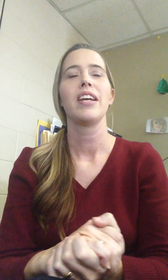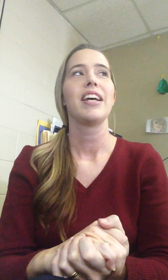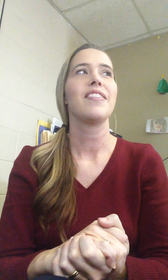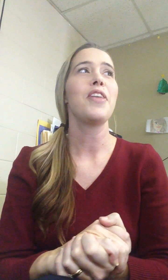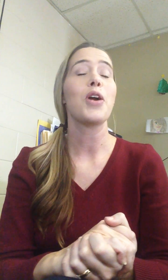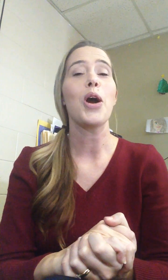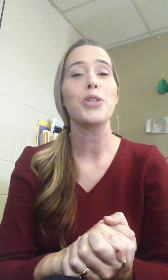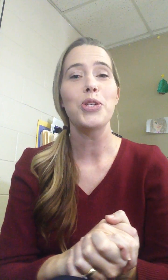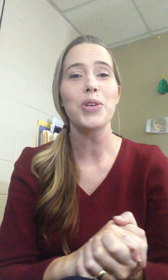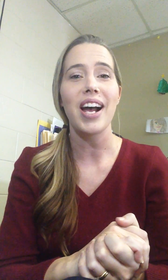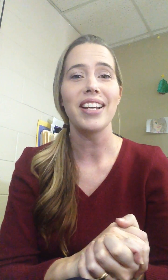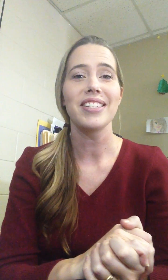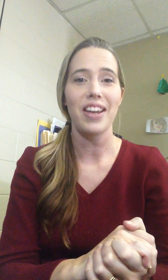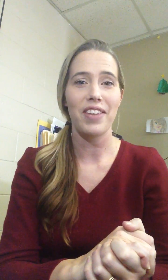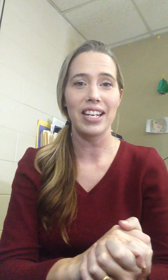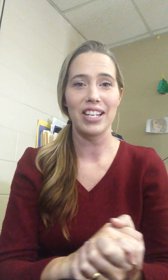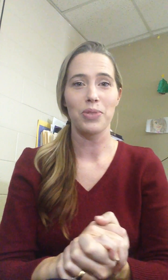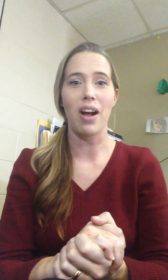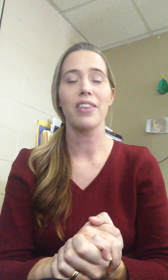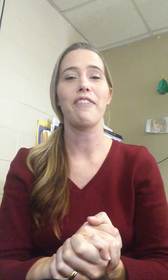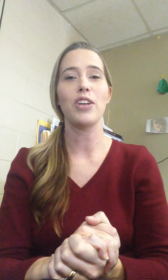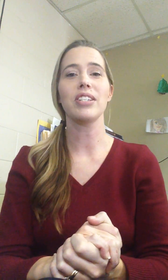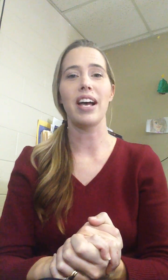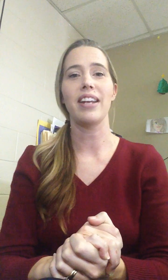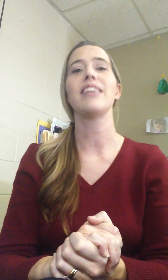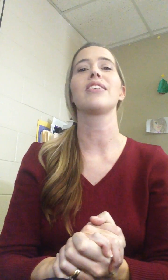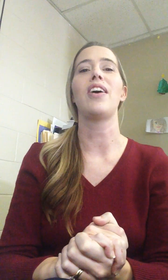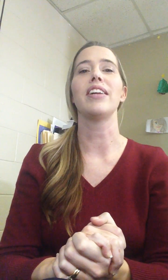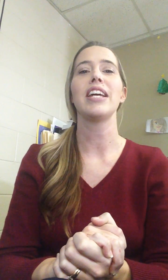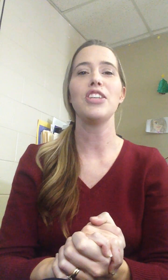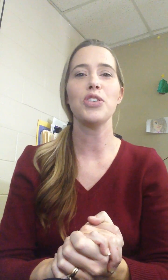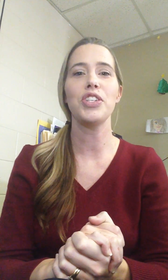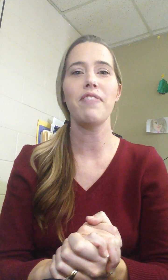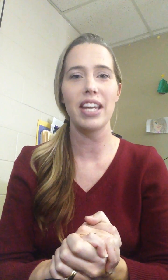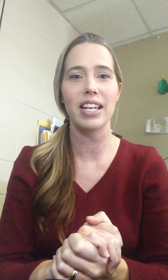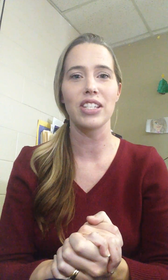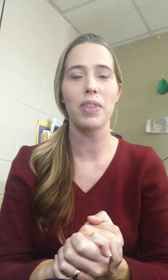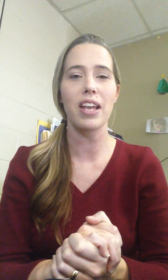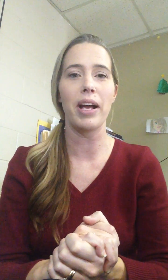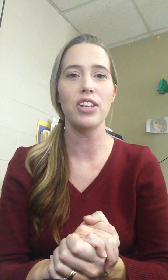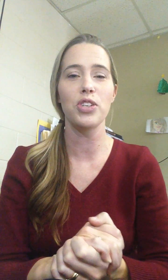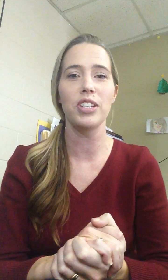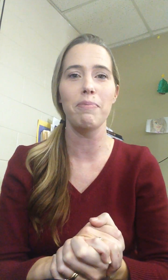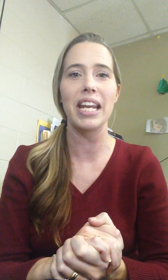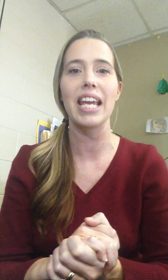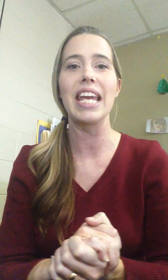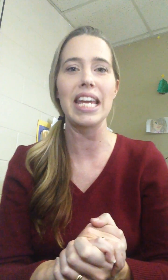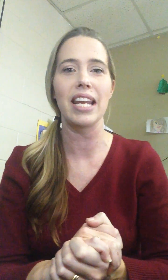then there are two kinds of igneous rock the first kind is called intrusive igneous we think about intrusive meaning in